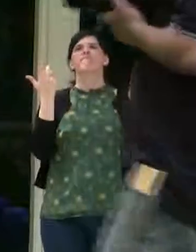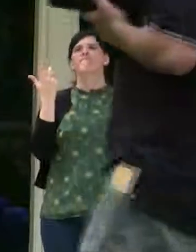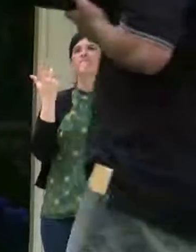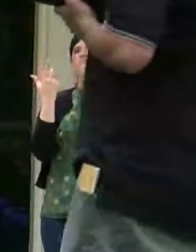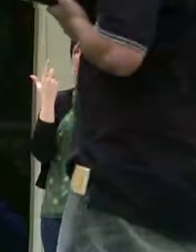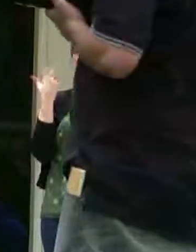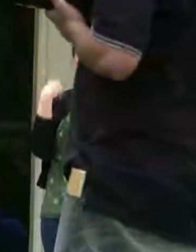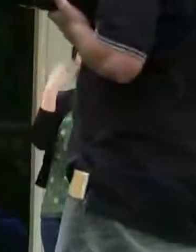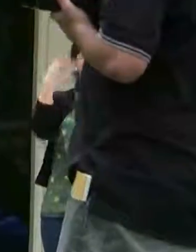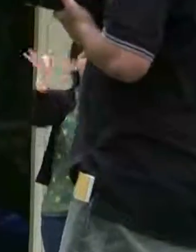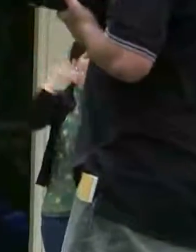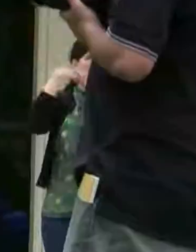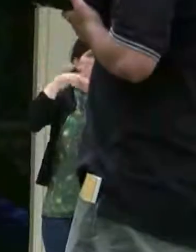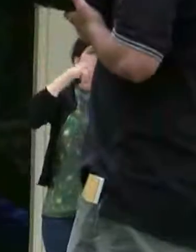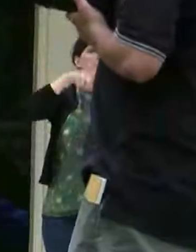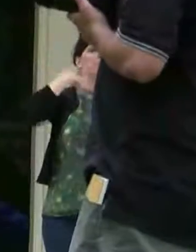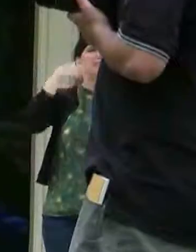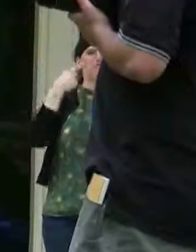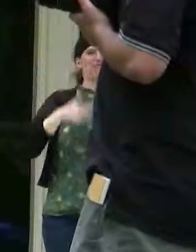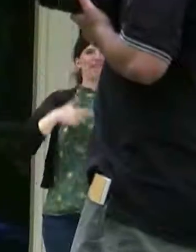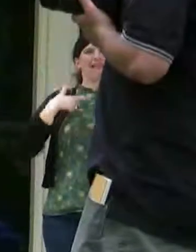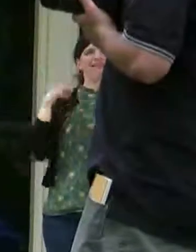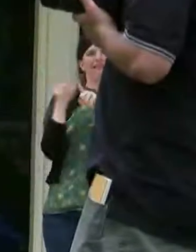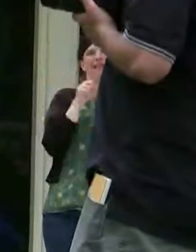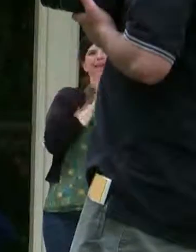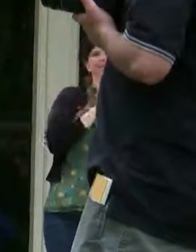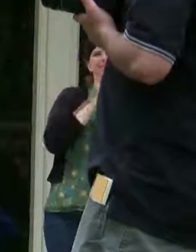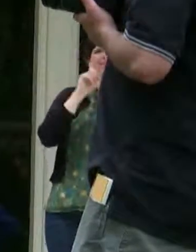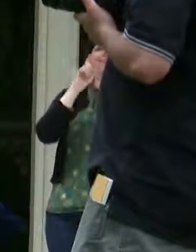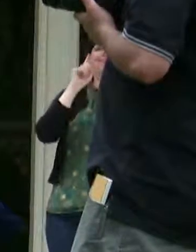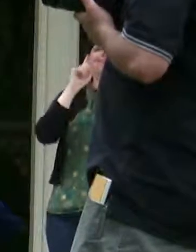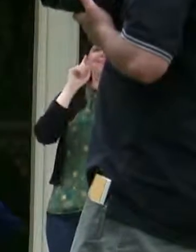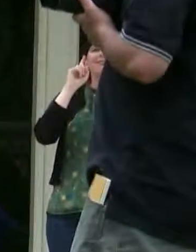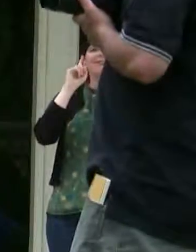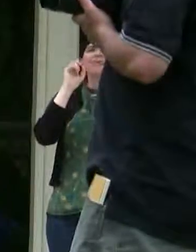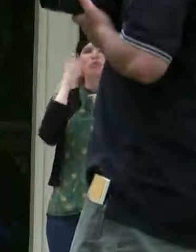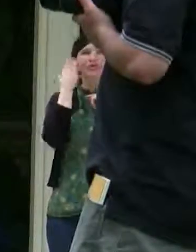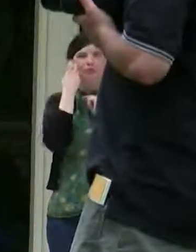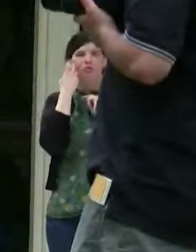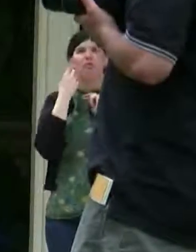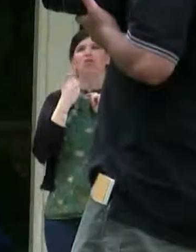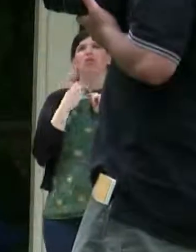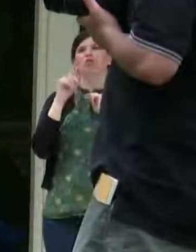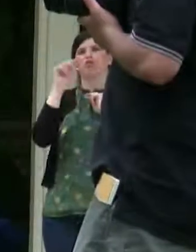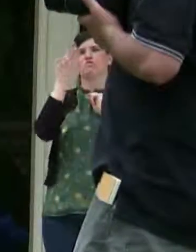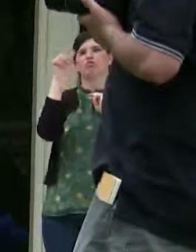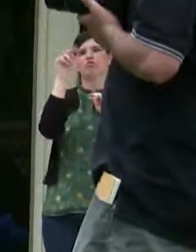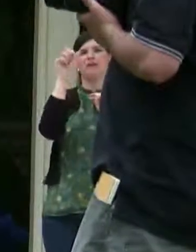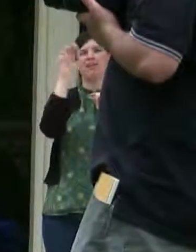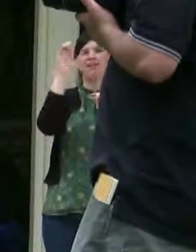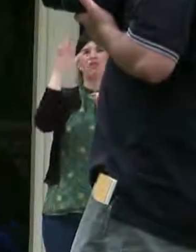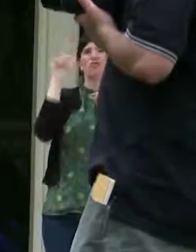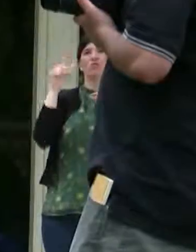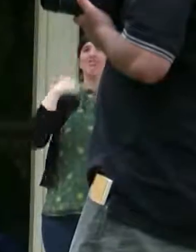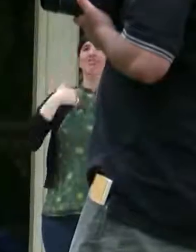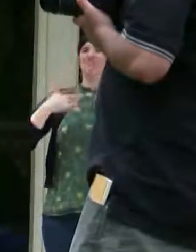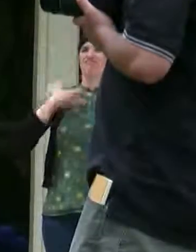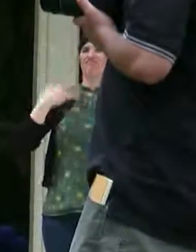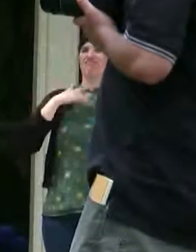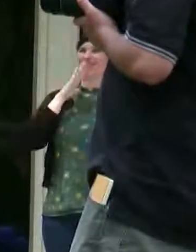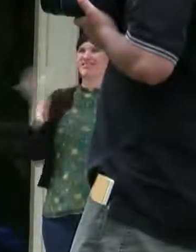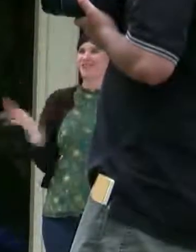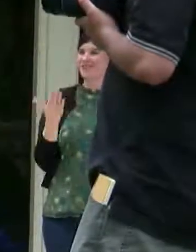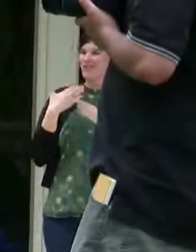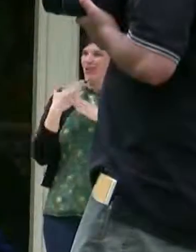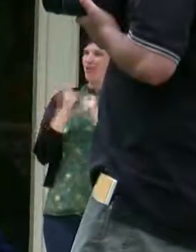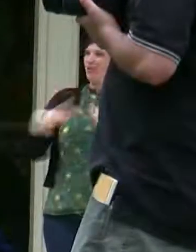life as a transsexual. But I'm glad that I'm here today to share with you all, find folks my